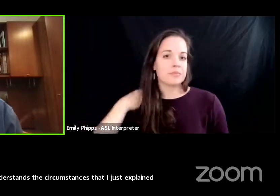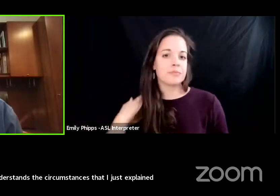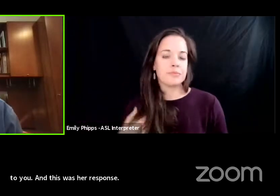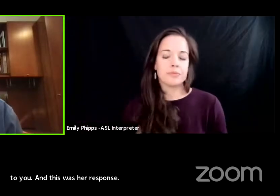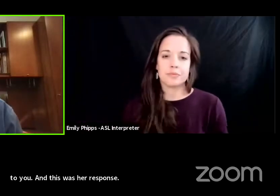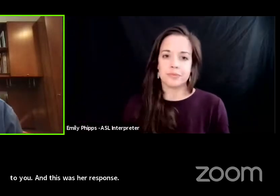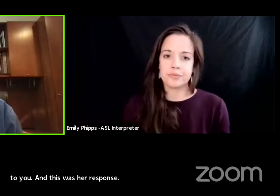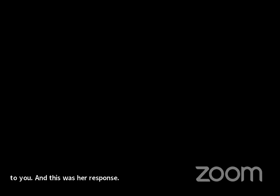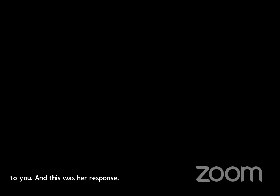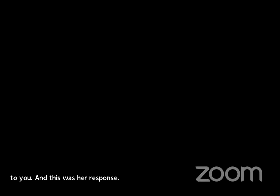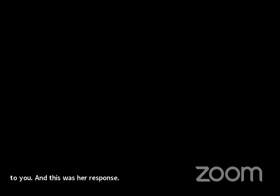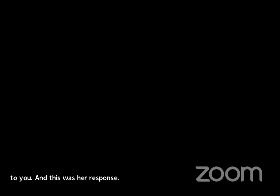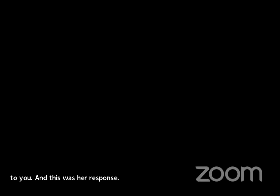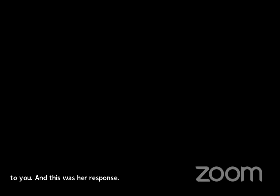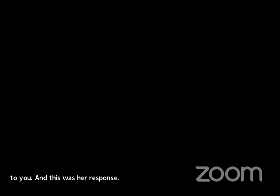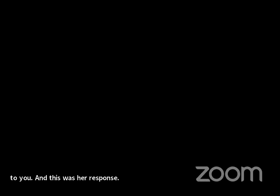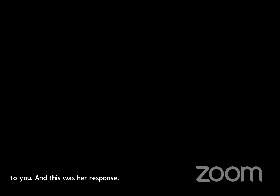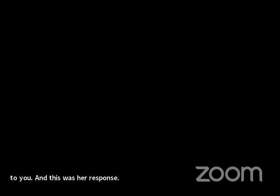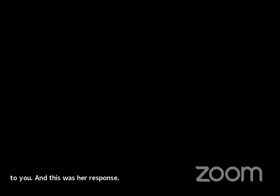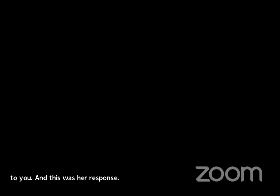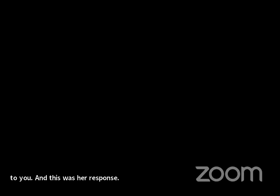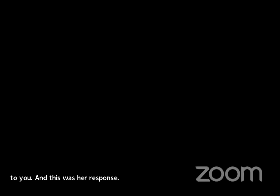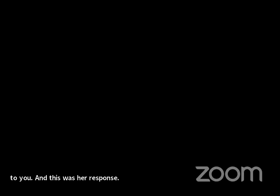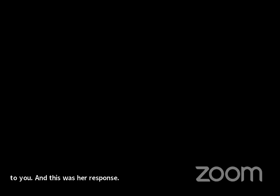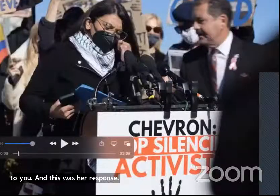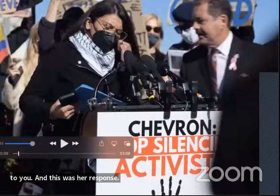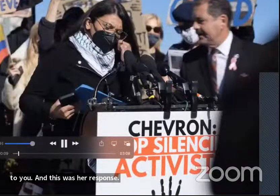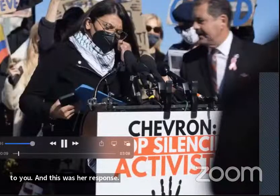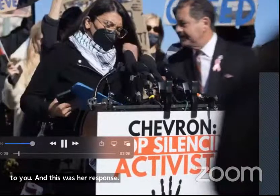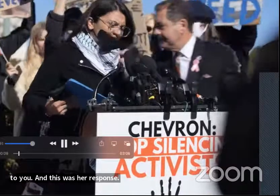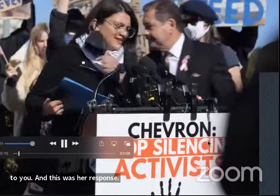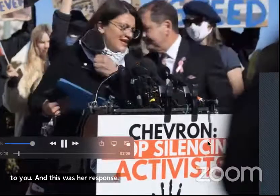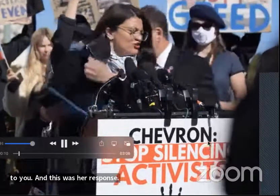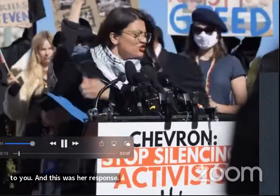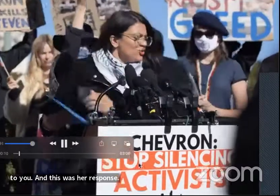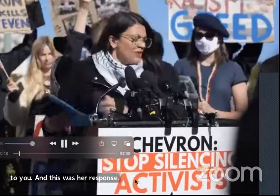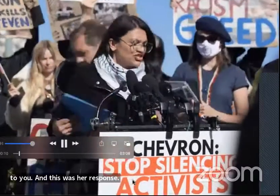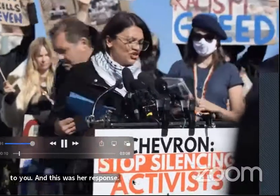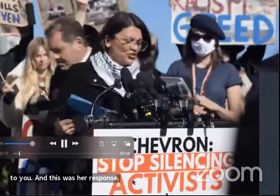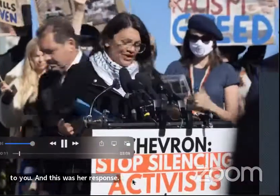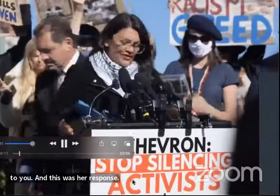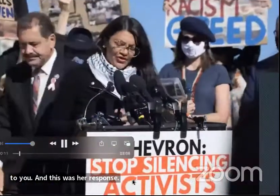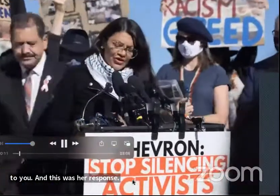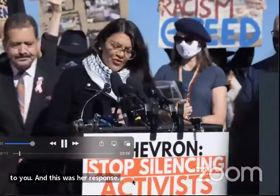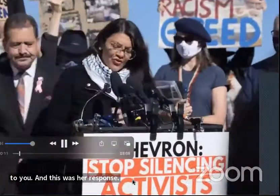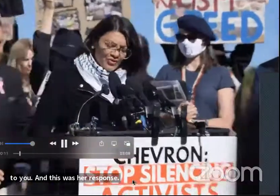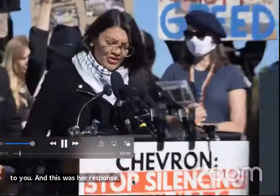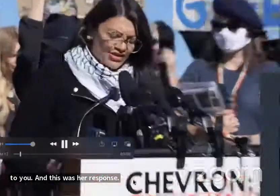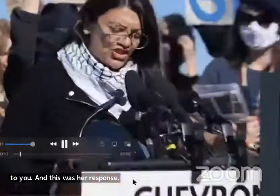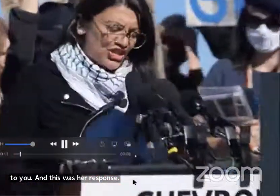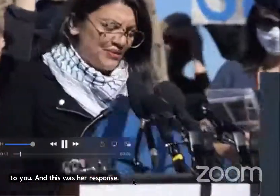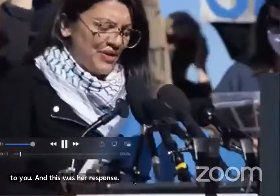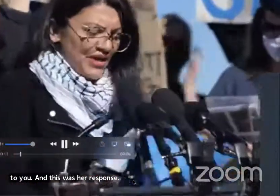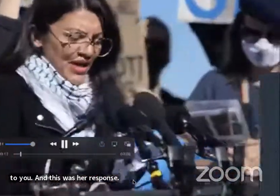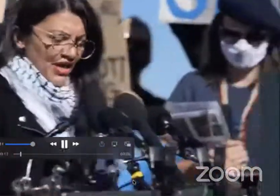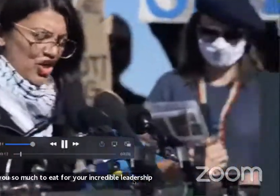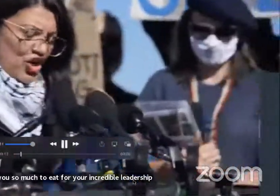you so much chewie for your incredible